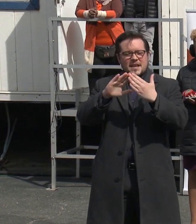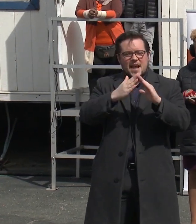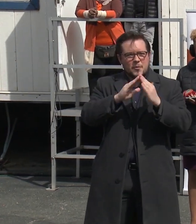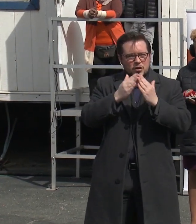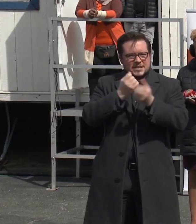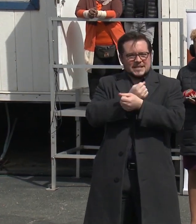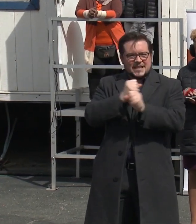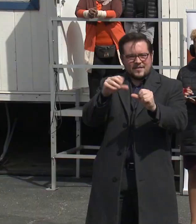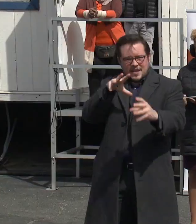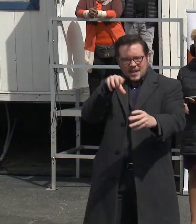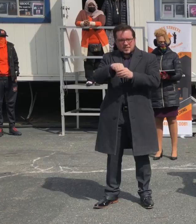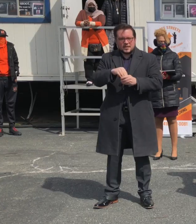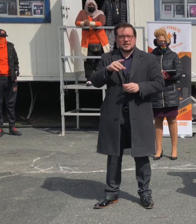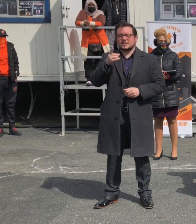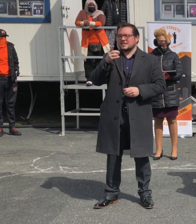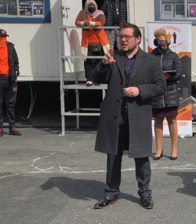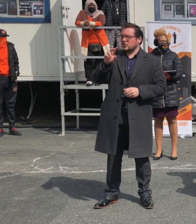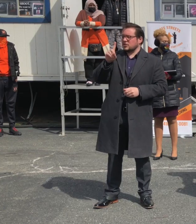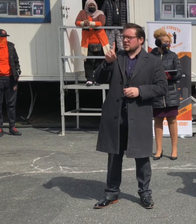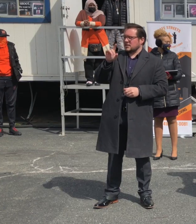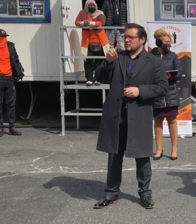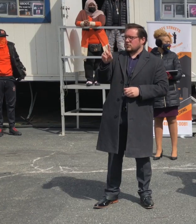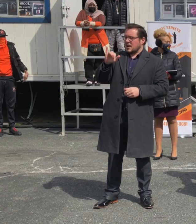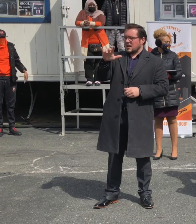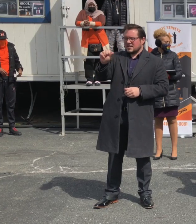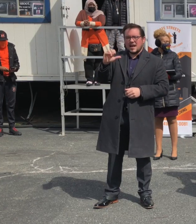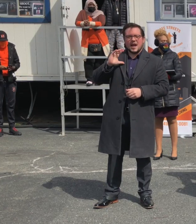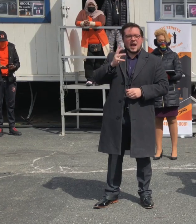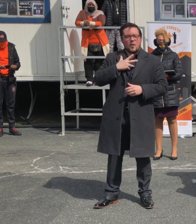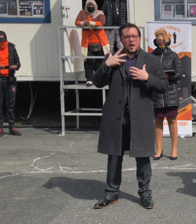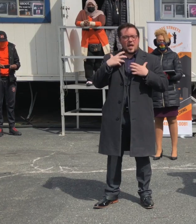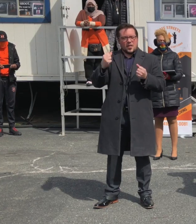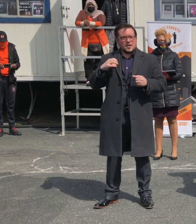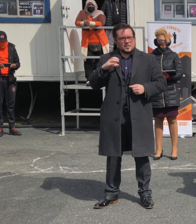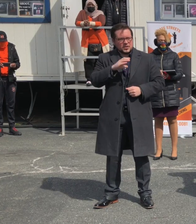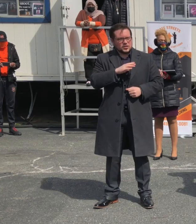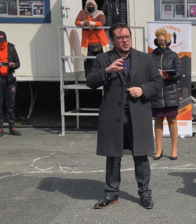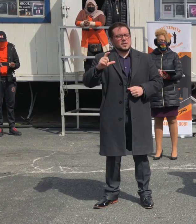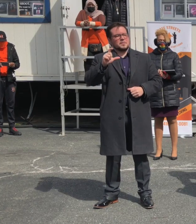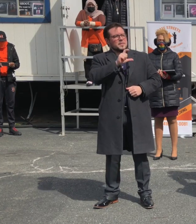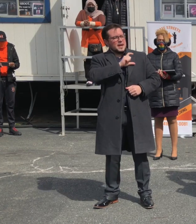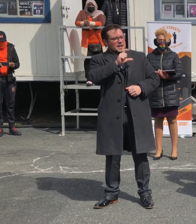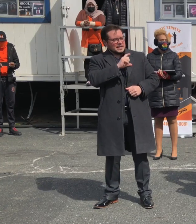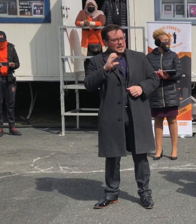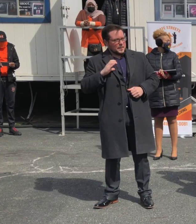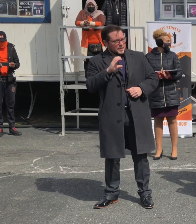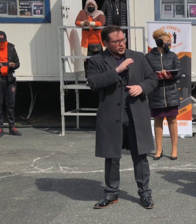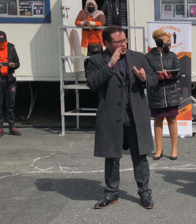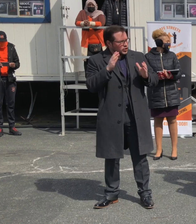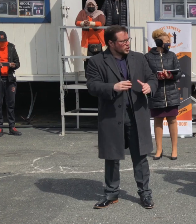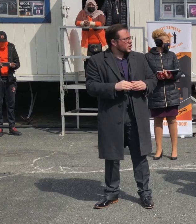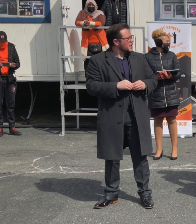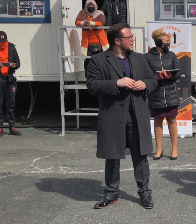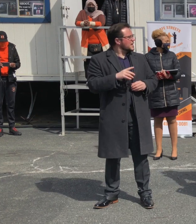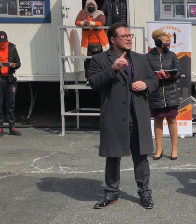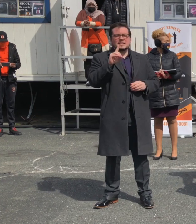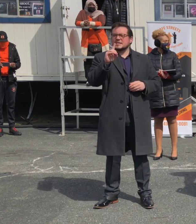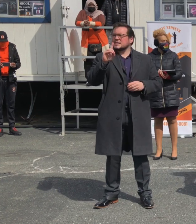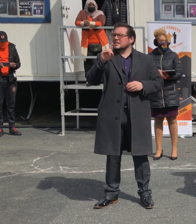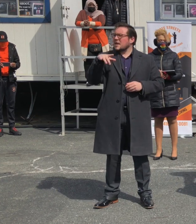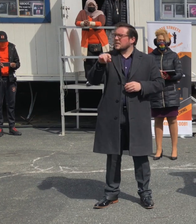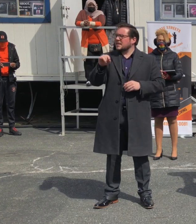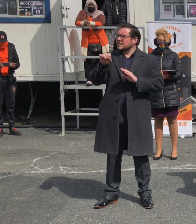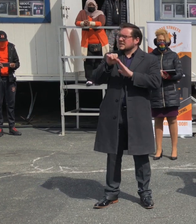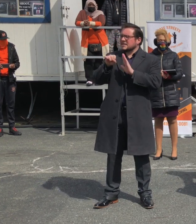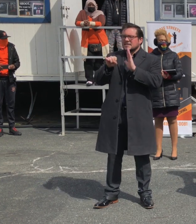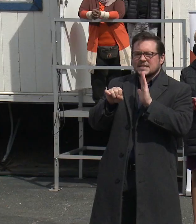Dr. DeRosa, our Health Commissioner, Police Commissioner Harrison, Deputy State Attorney Jan Bledsoe. Am I missing anybody? That